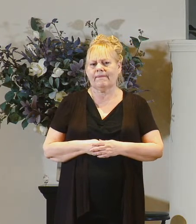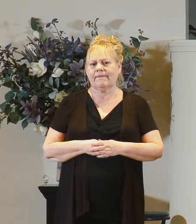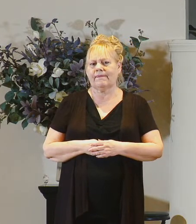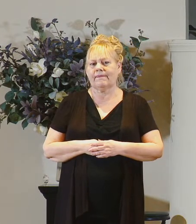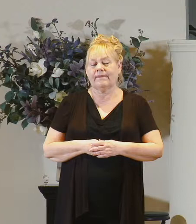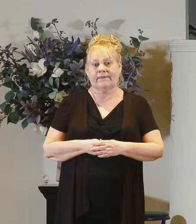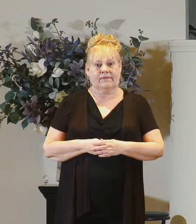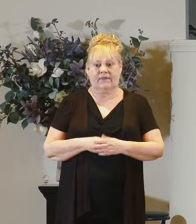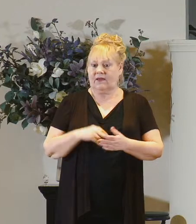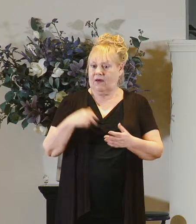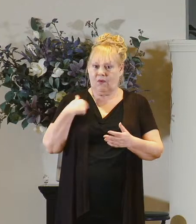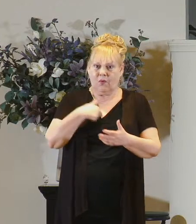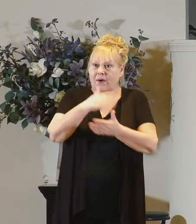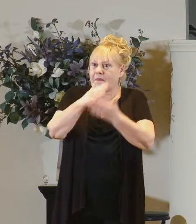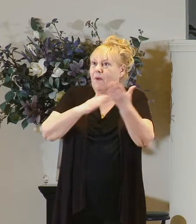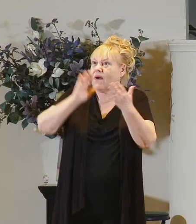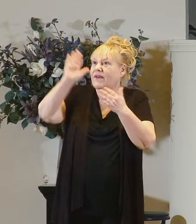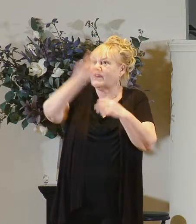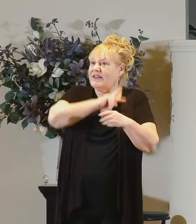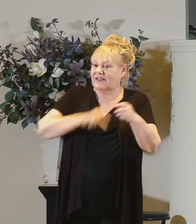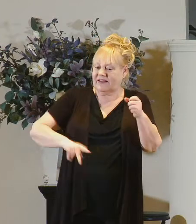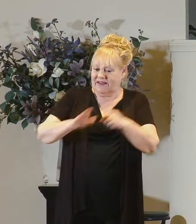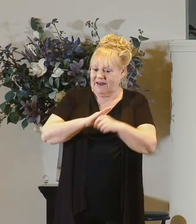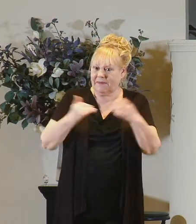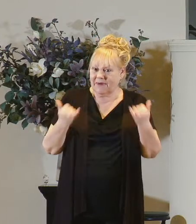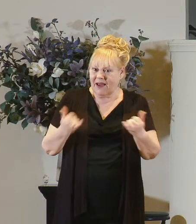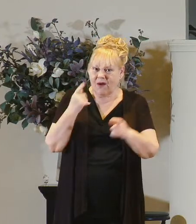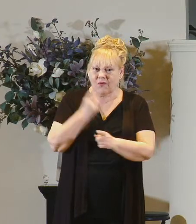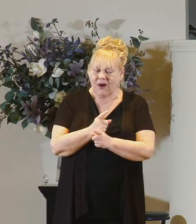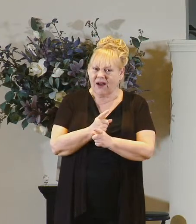i mean we're part of the kingdom of god now aren't we